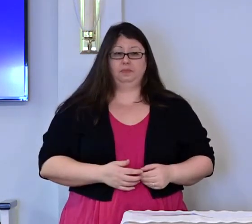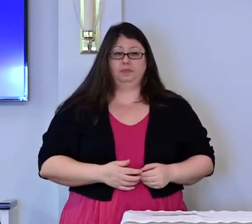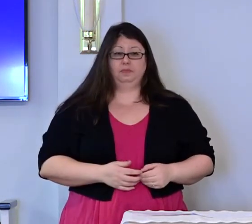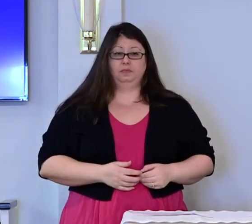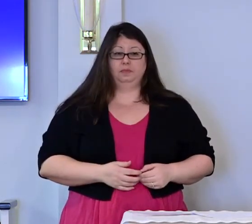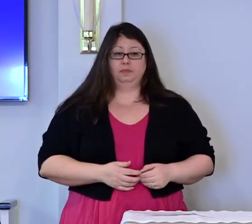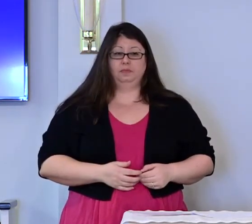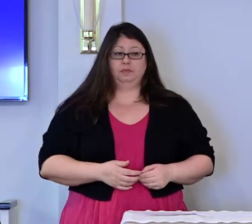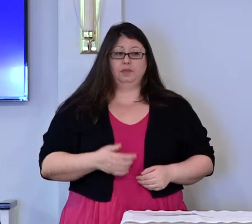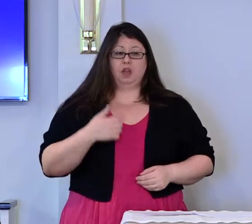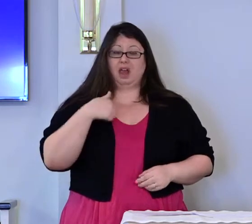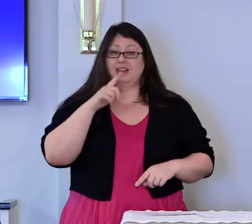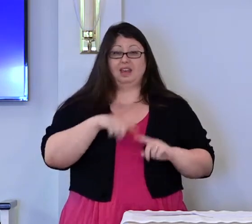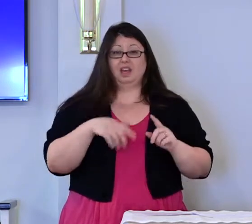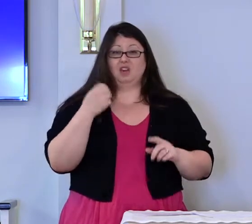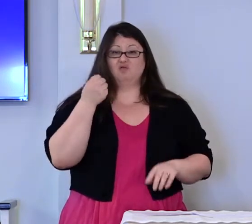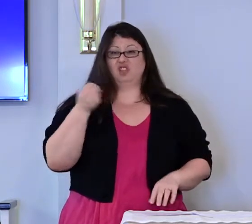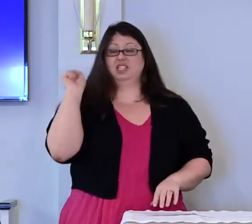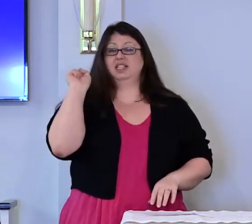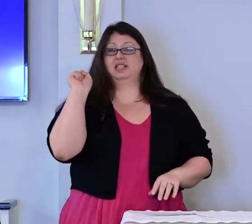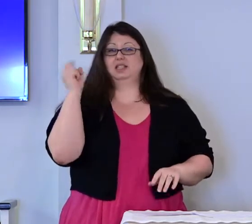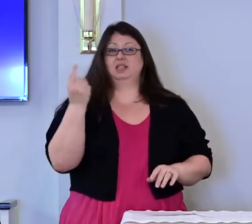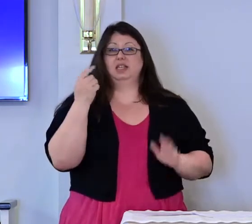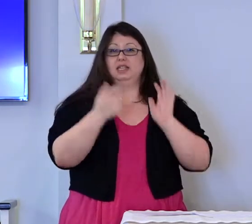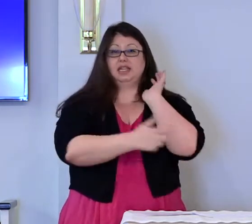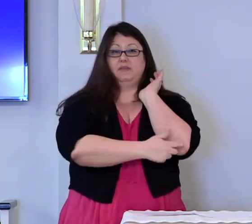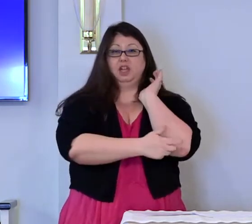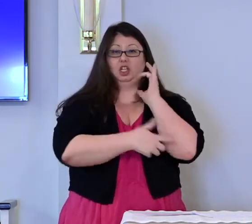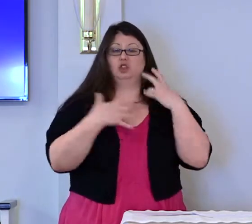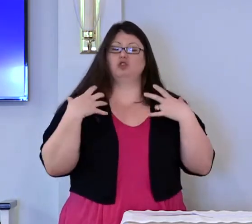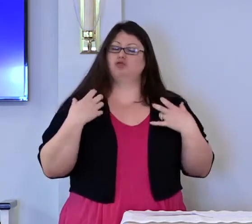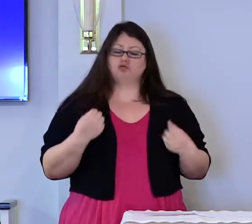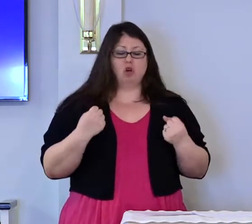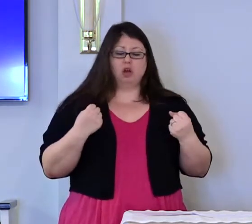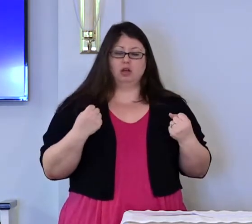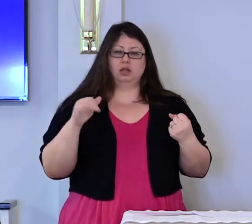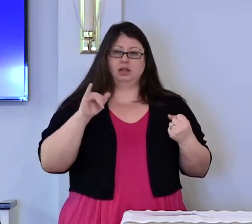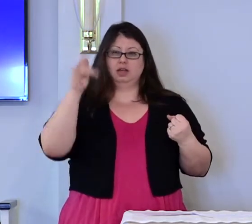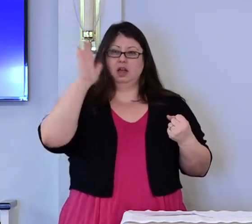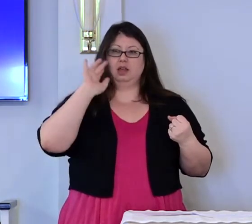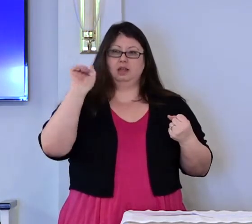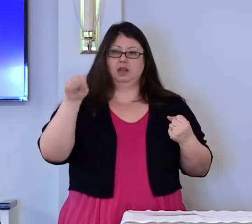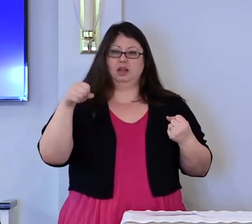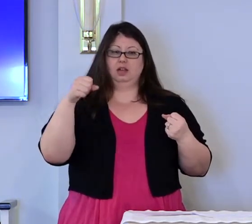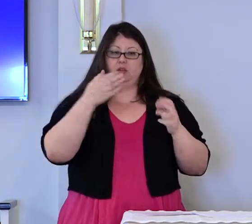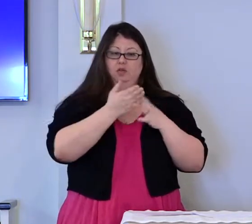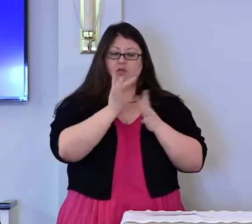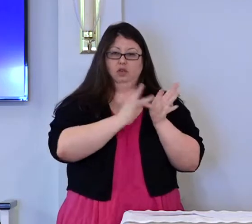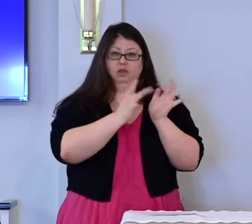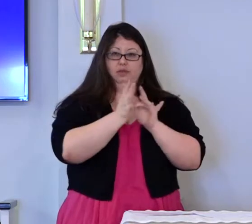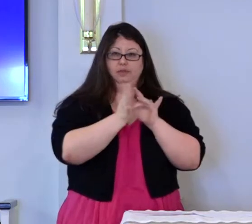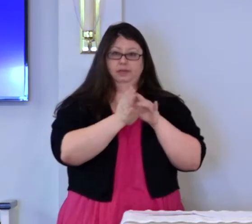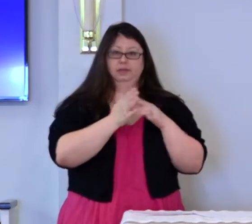I cannot resist temptation as strongly as God does in Jesus.